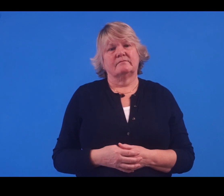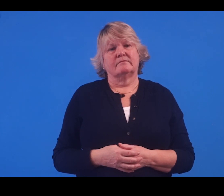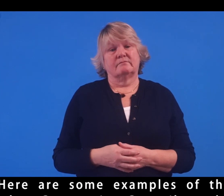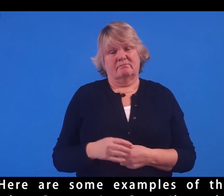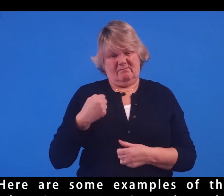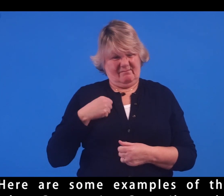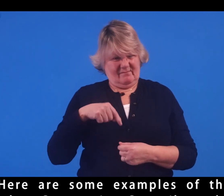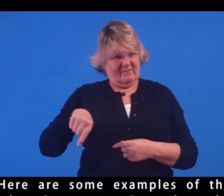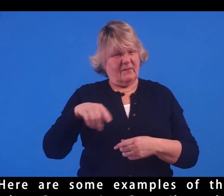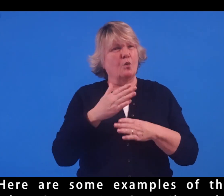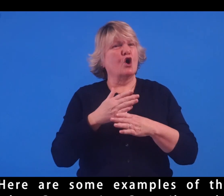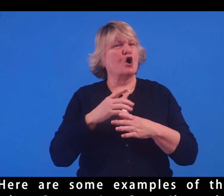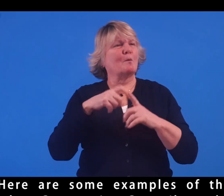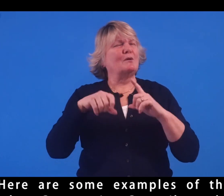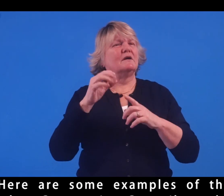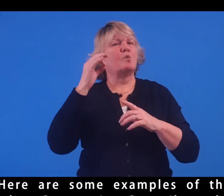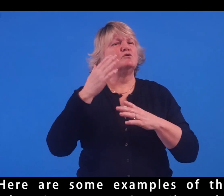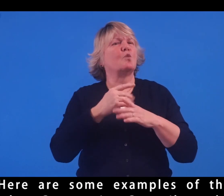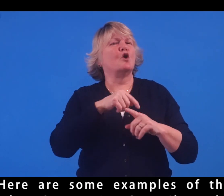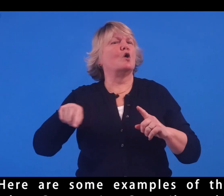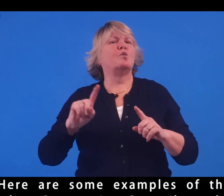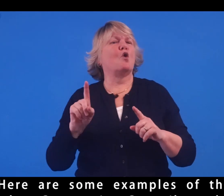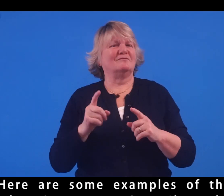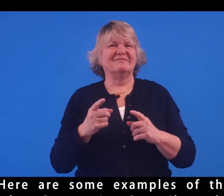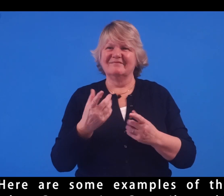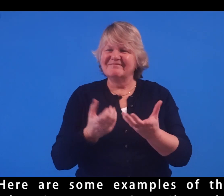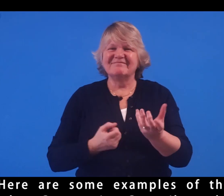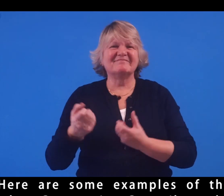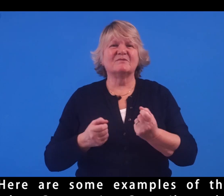Here are some examples of the work that community councils undertake.